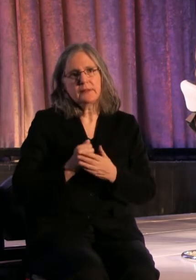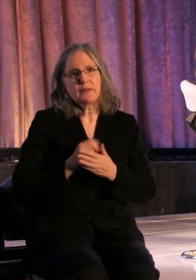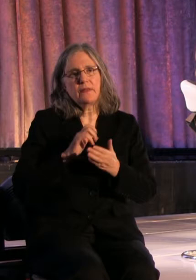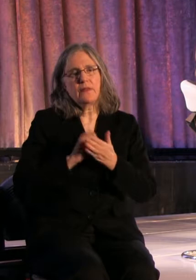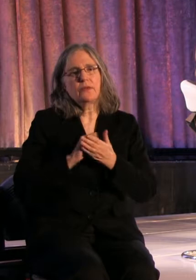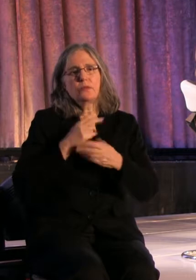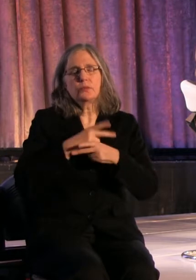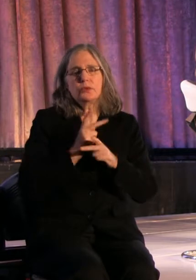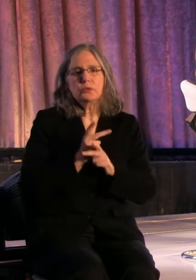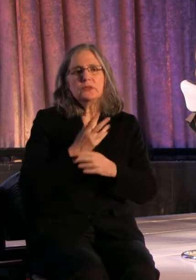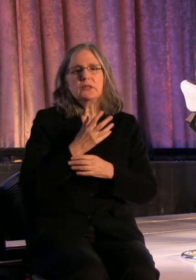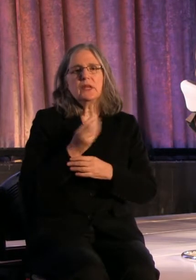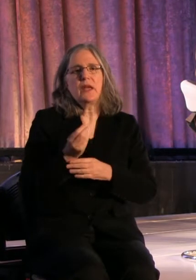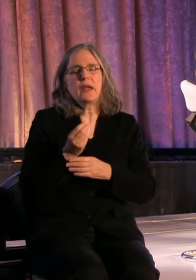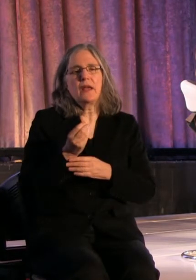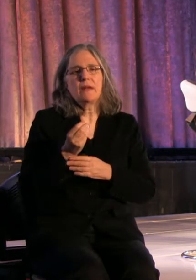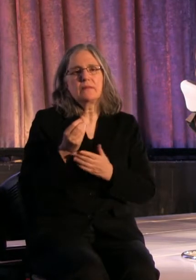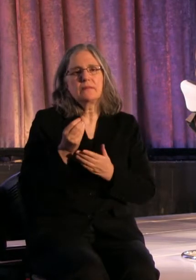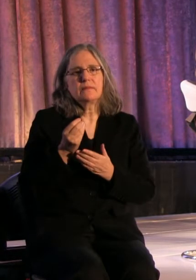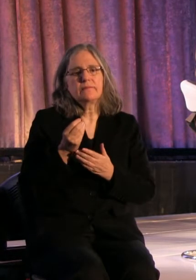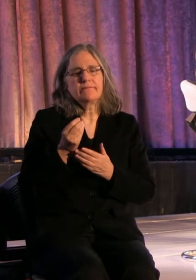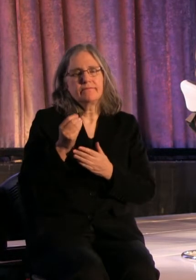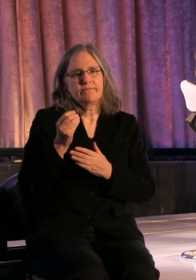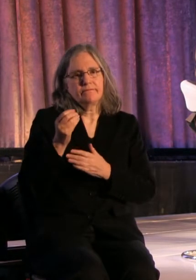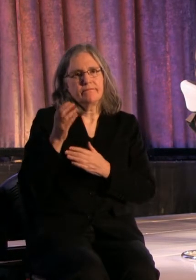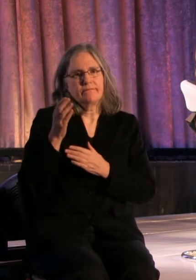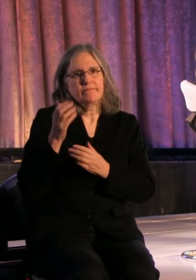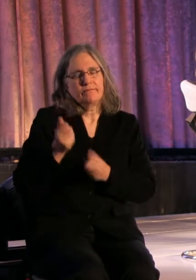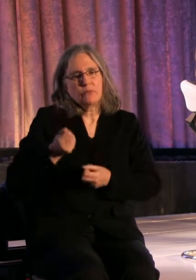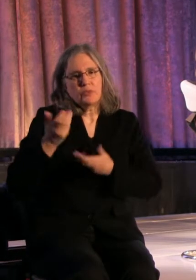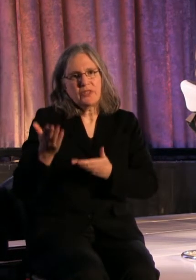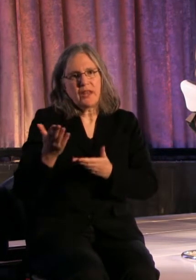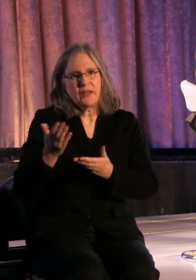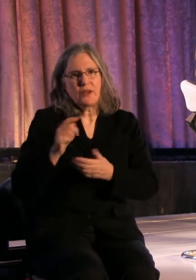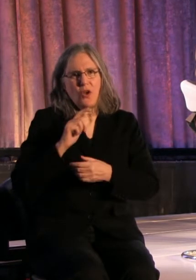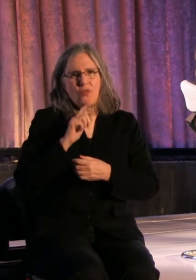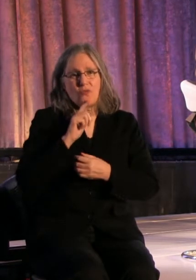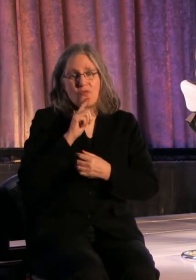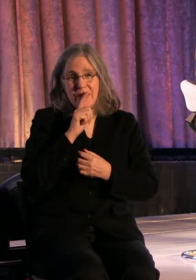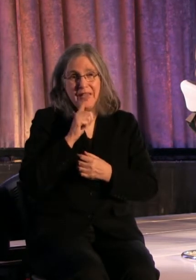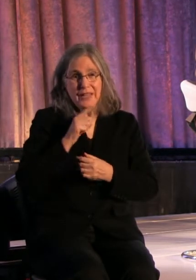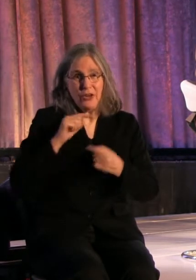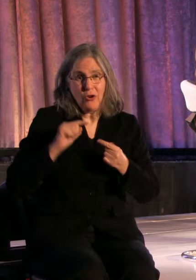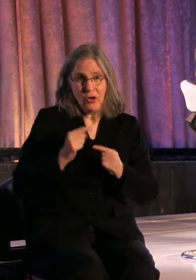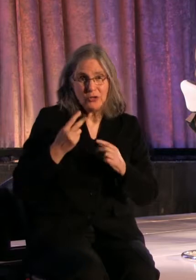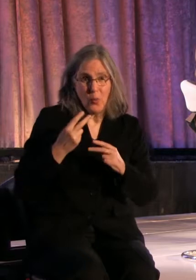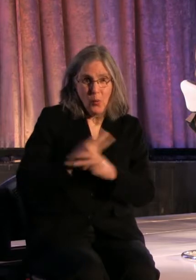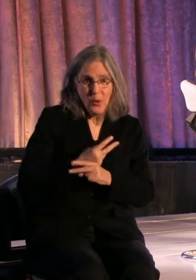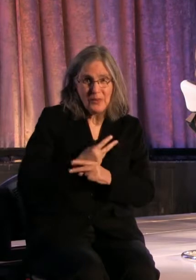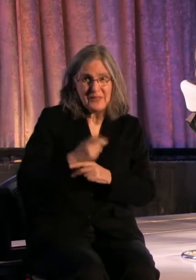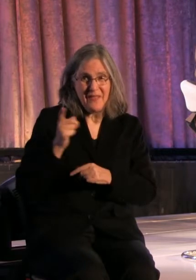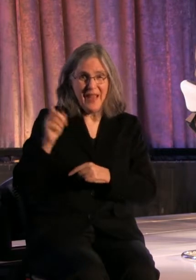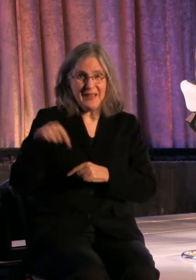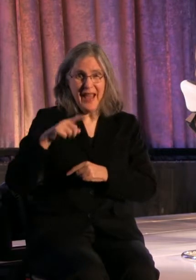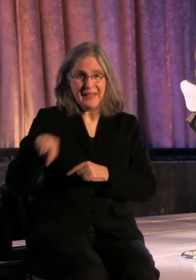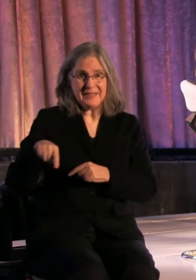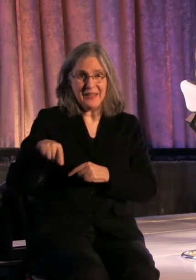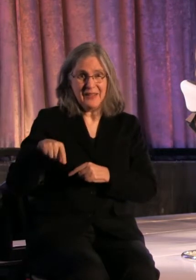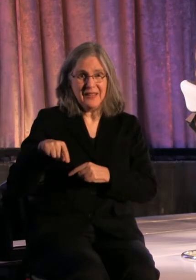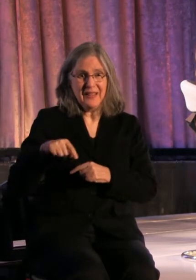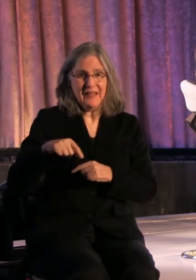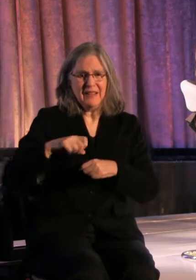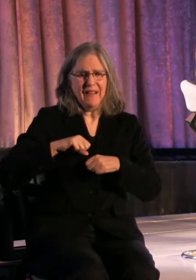presenting. And the thing that breaks my heart most is really when an artist has to cancel for whatever reason it may be because I'm already so much engaged